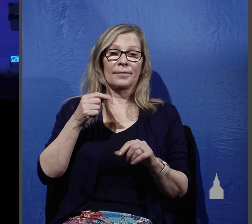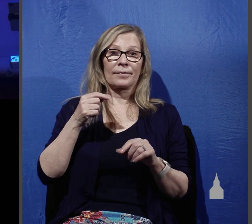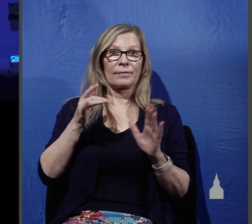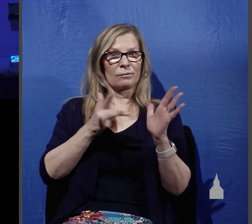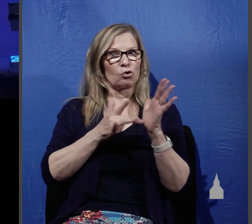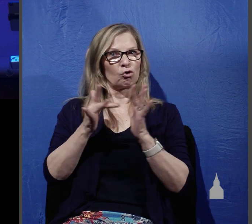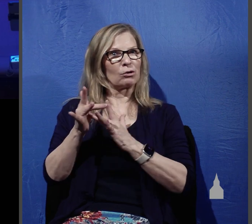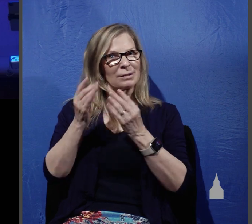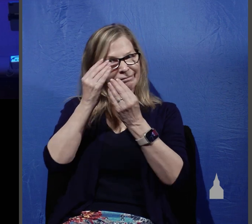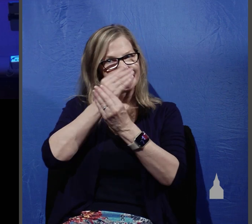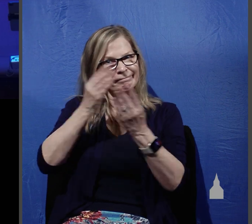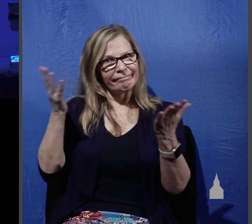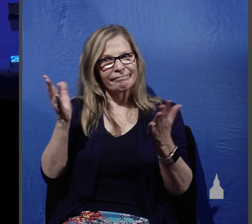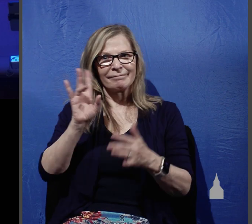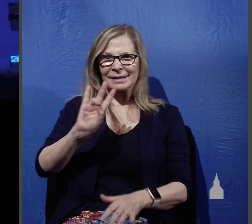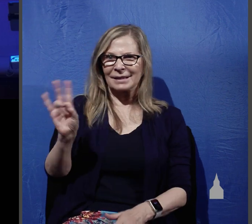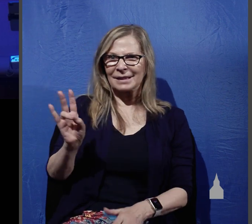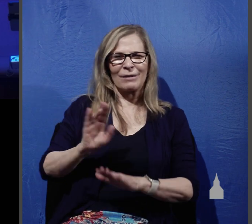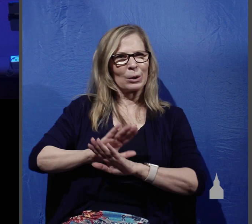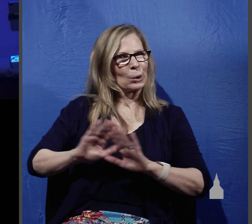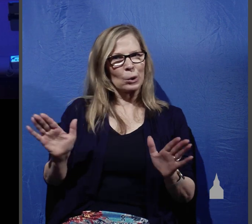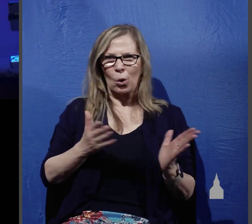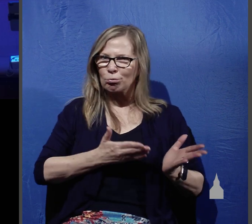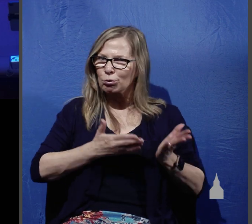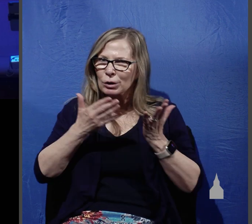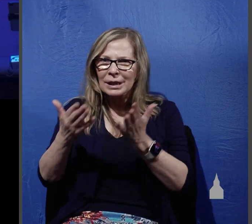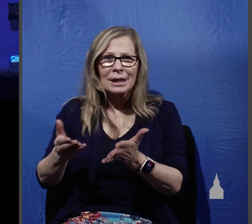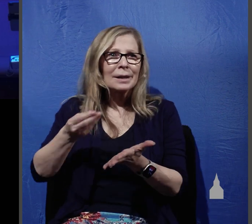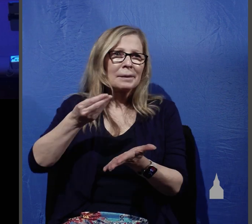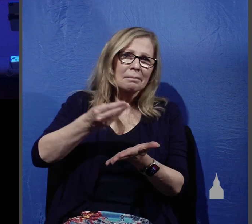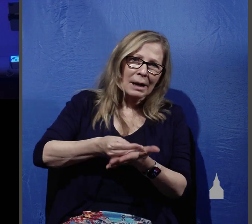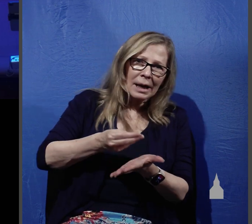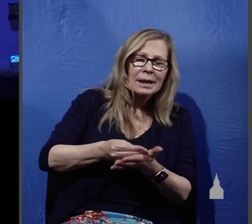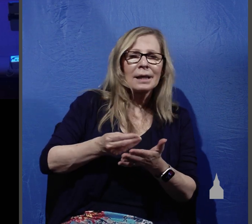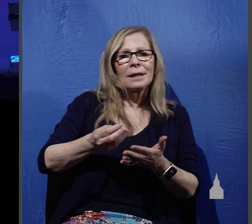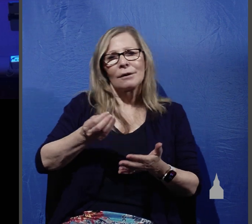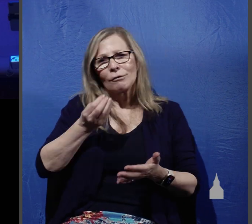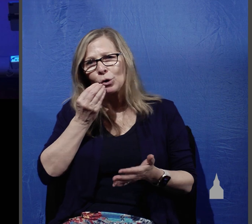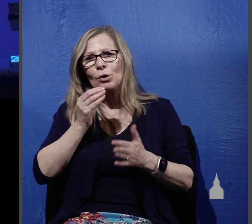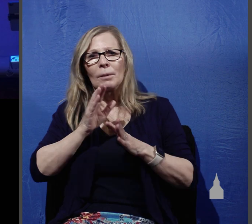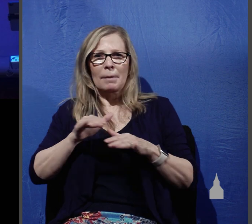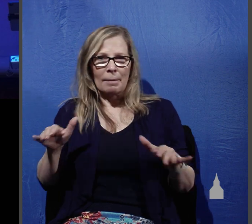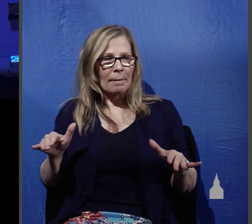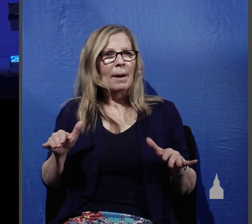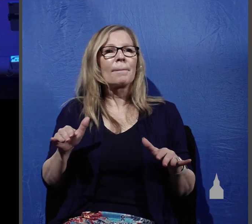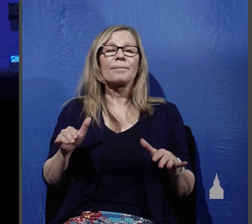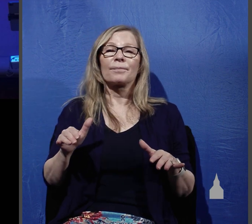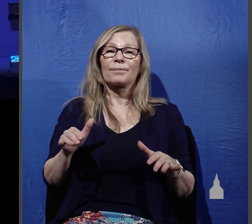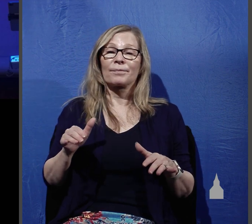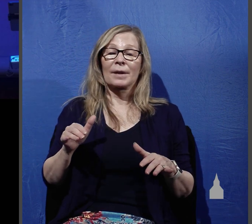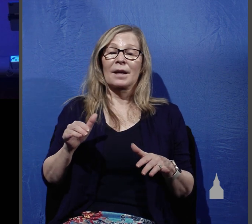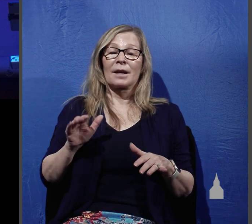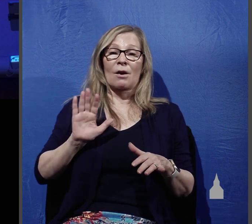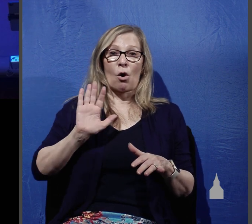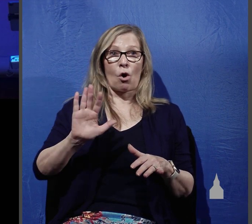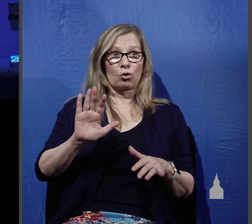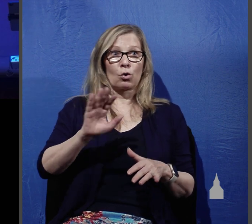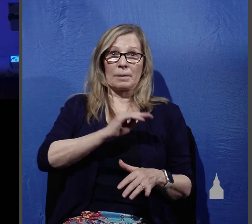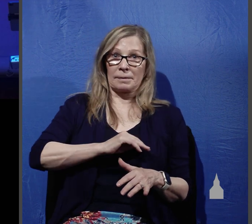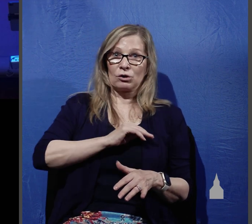telling the 70 not to take any provisions with them as they entered Judea for their gospel spreading mission is that they were to